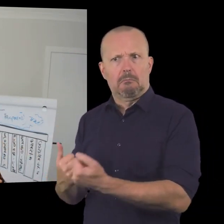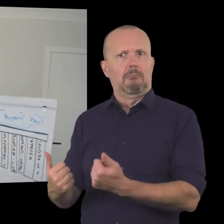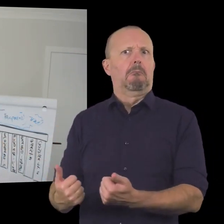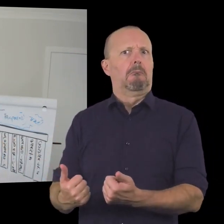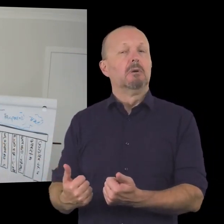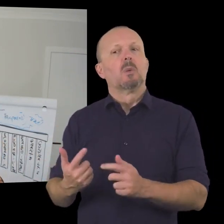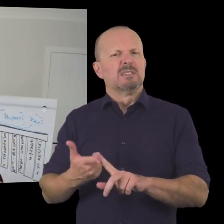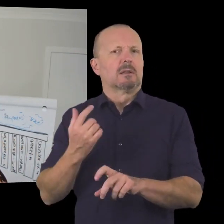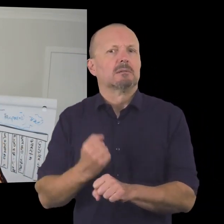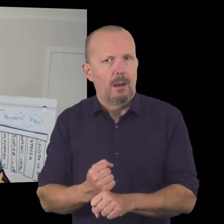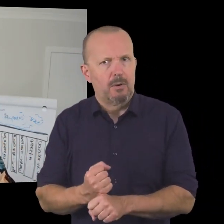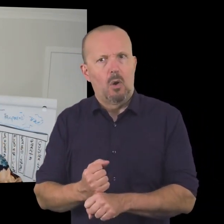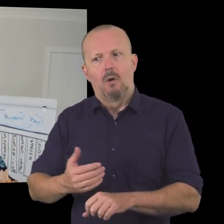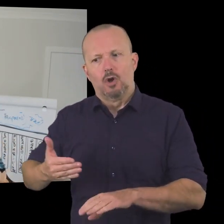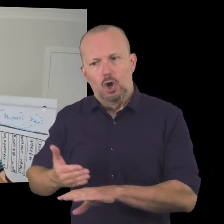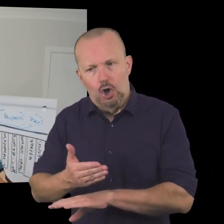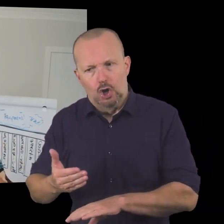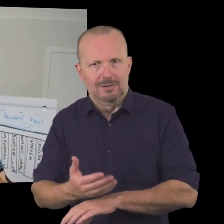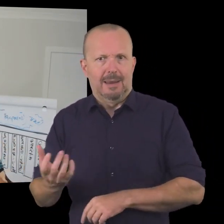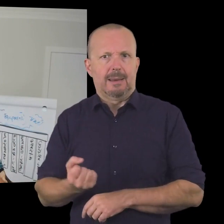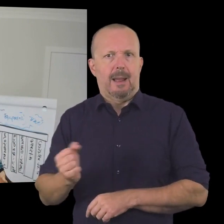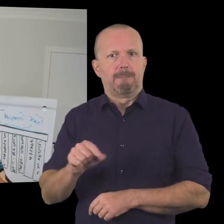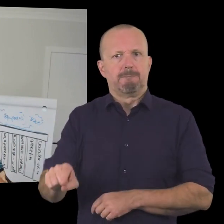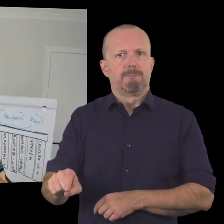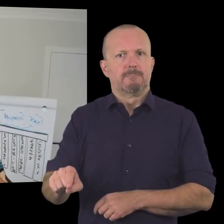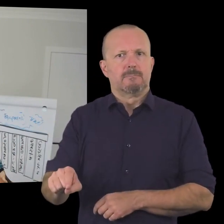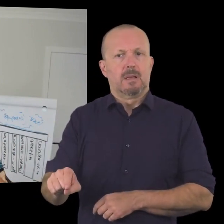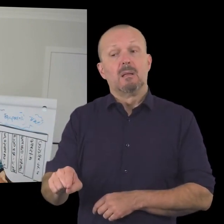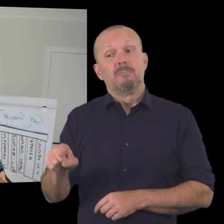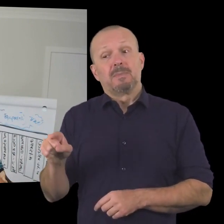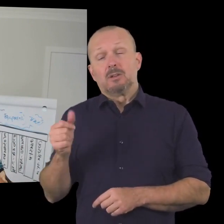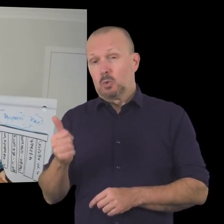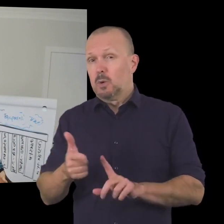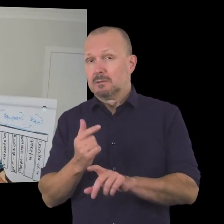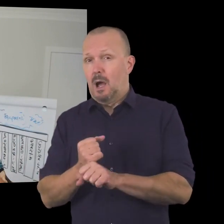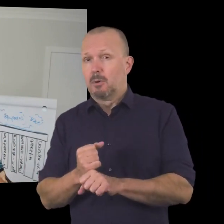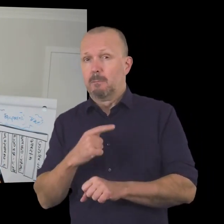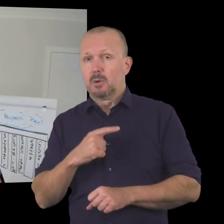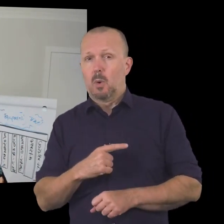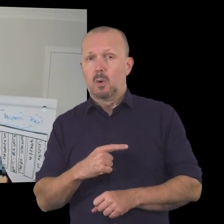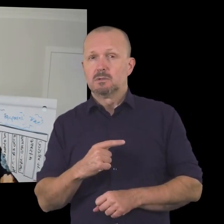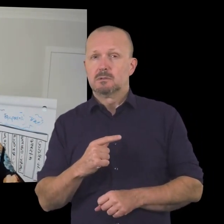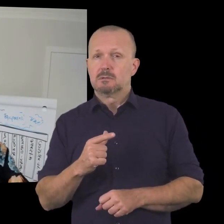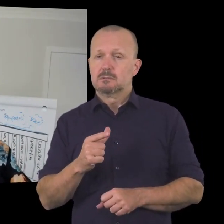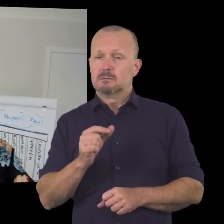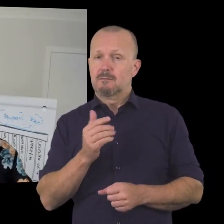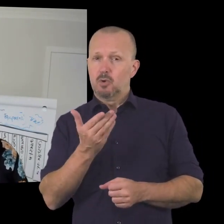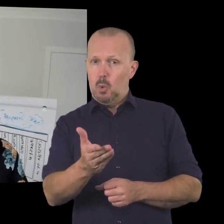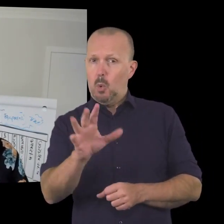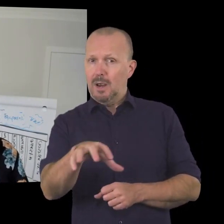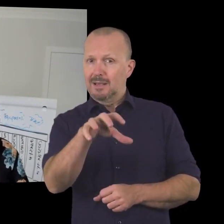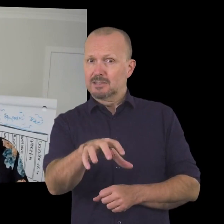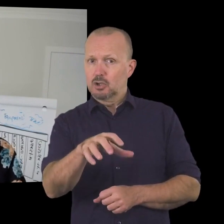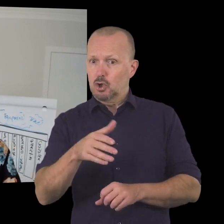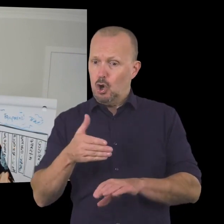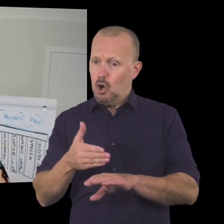but it's an example of earned income uh so it's an example that i shared too because one of the opportunities in terms of